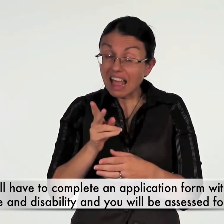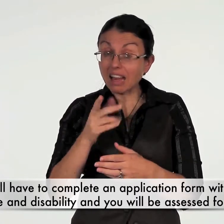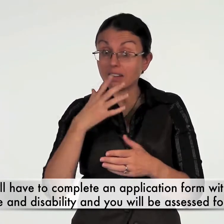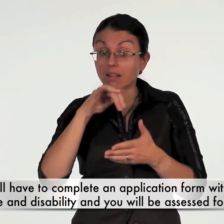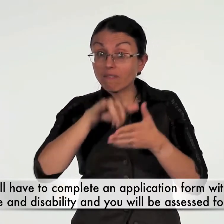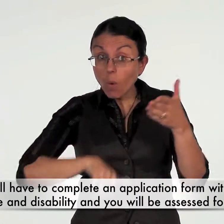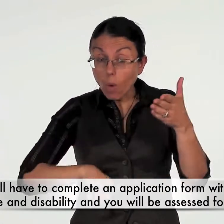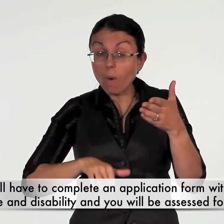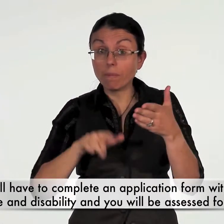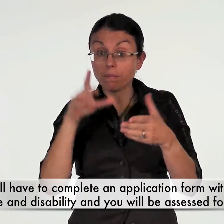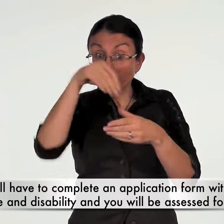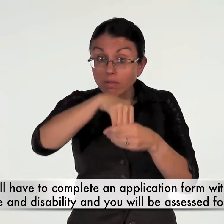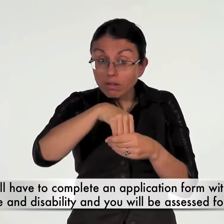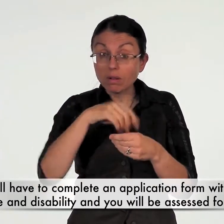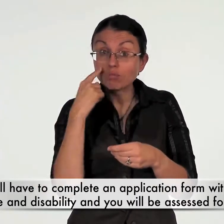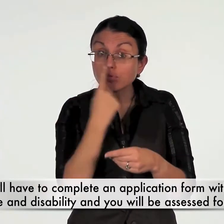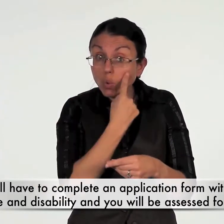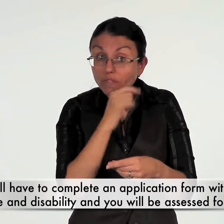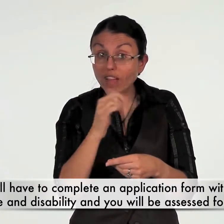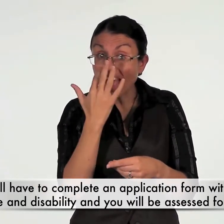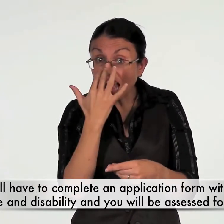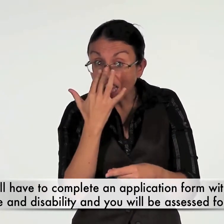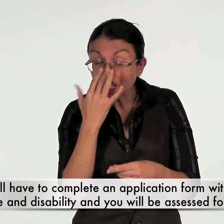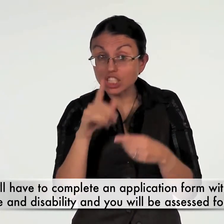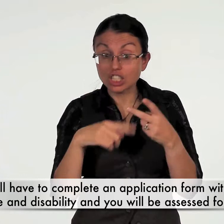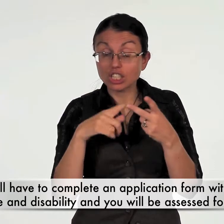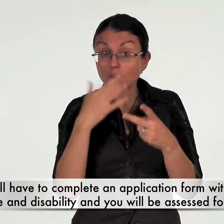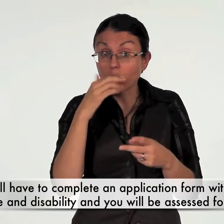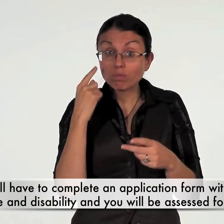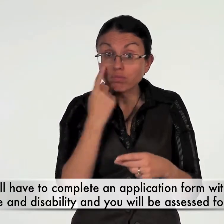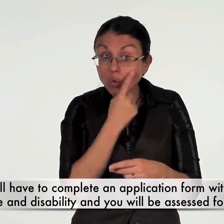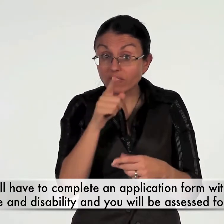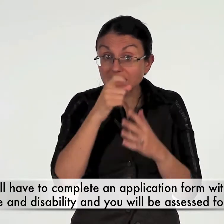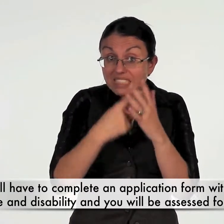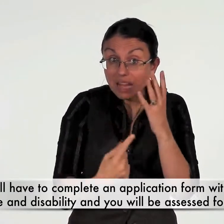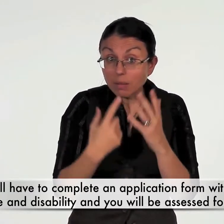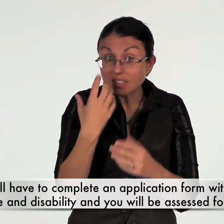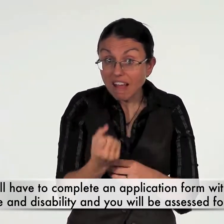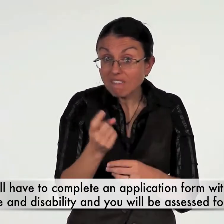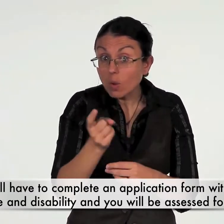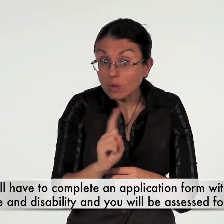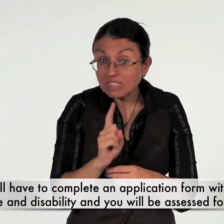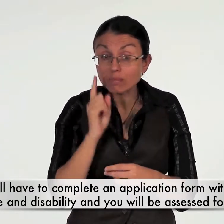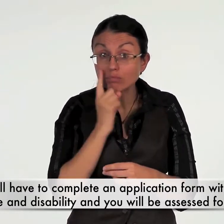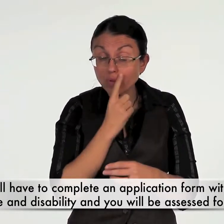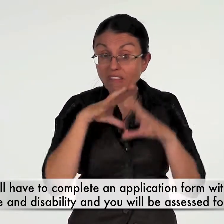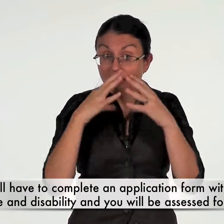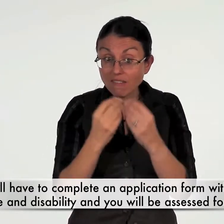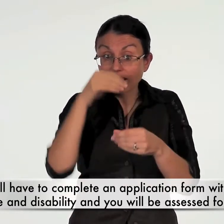you will have to complete an application form with the proof of age and disability and you will be assessed